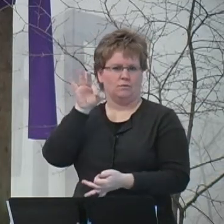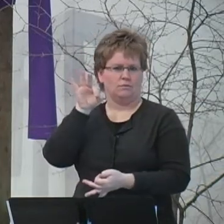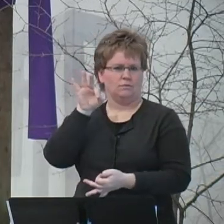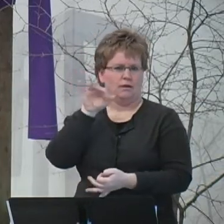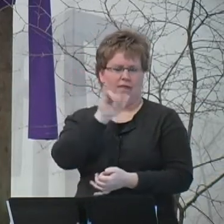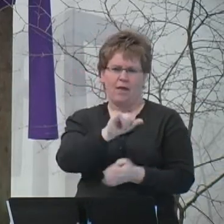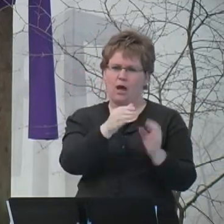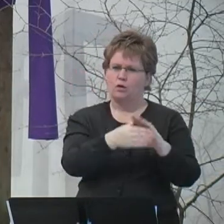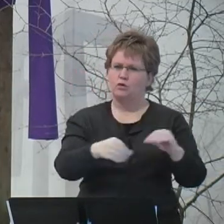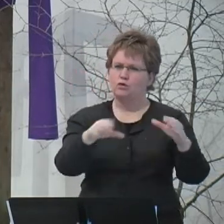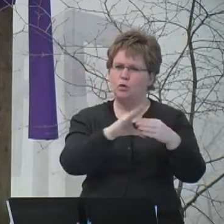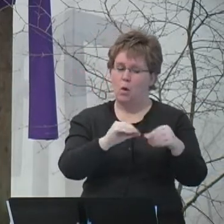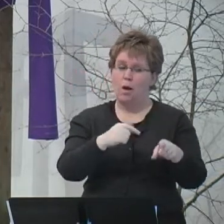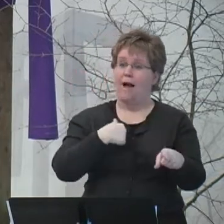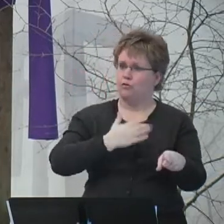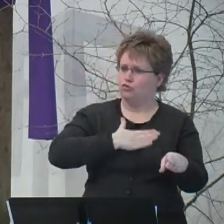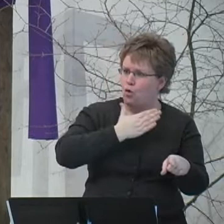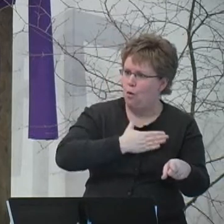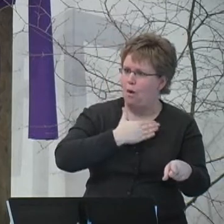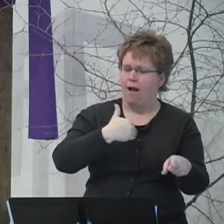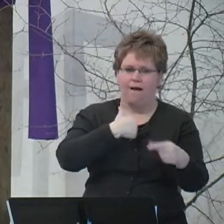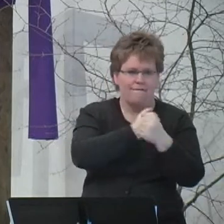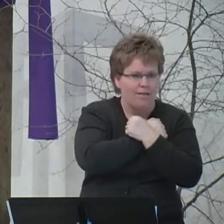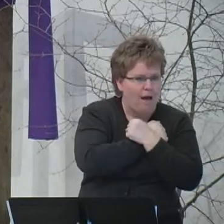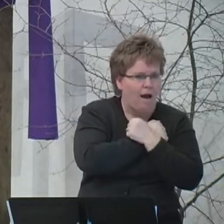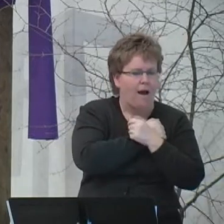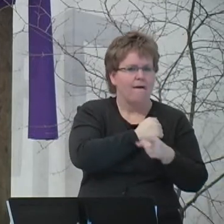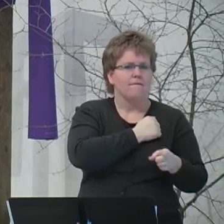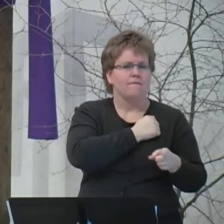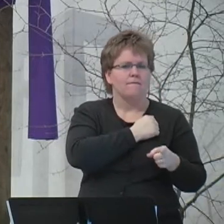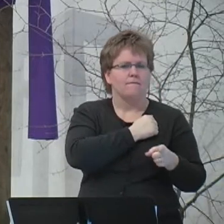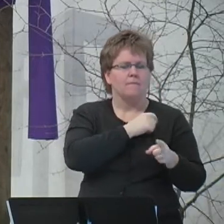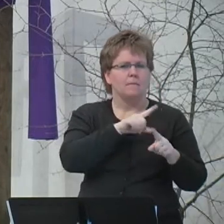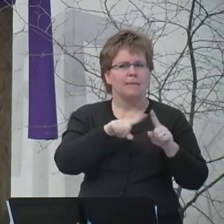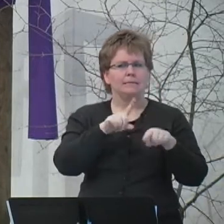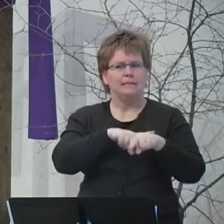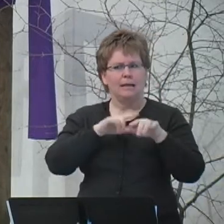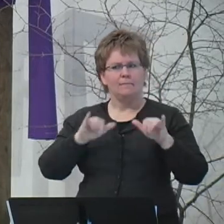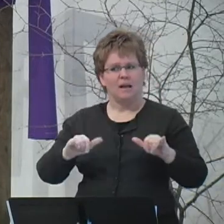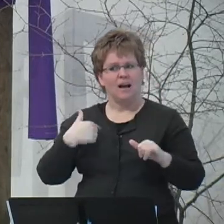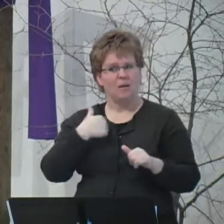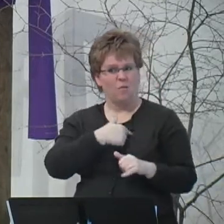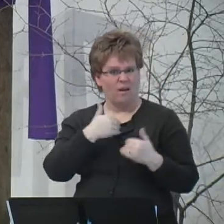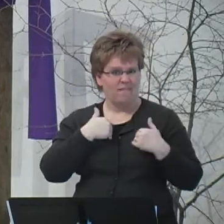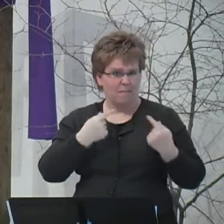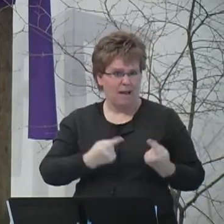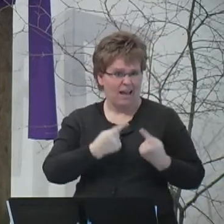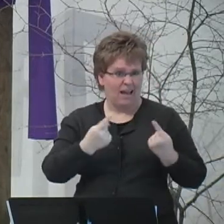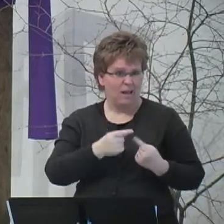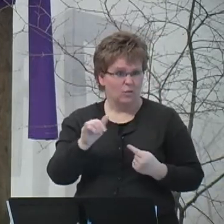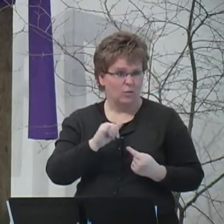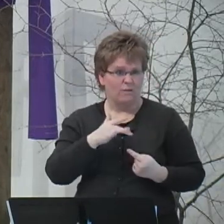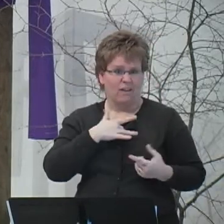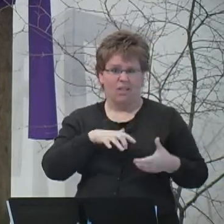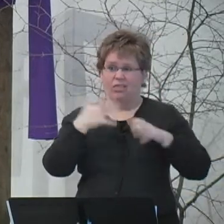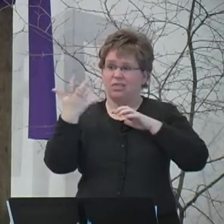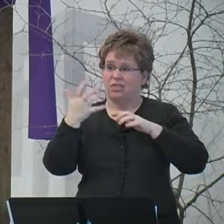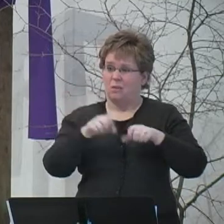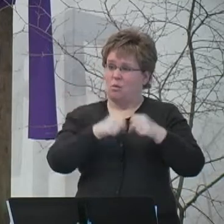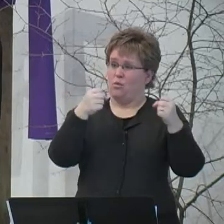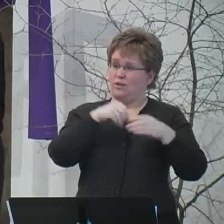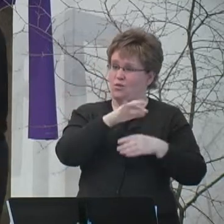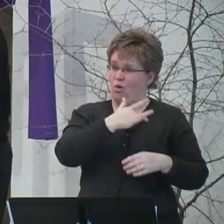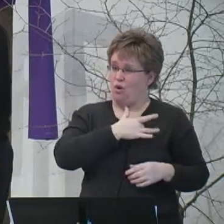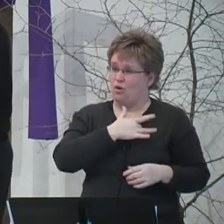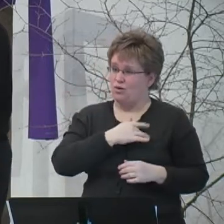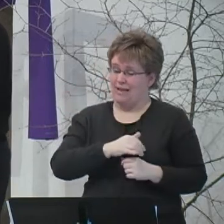experience joy and love, but also where we experience pain and brokenness. And